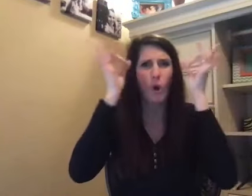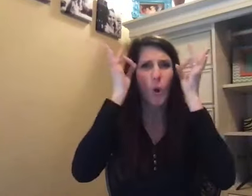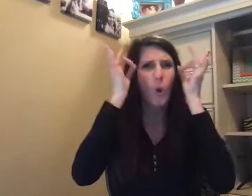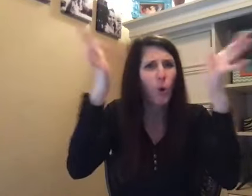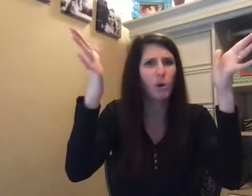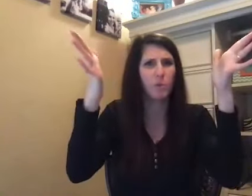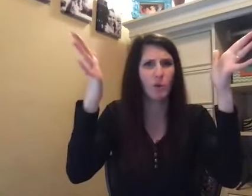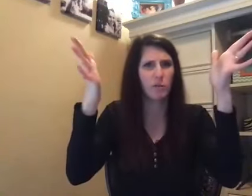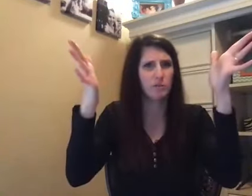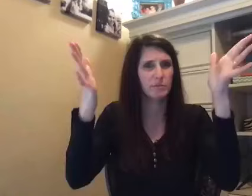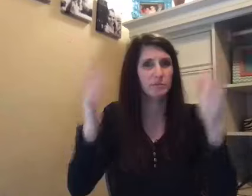horrible,